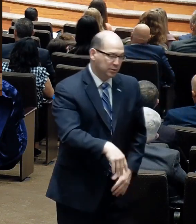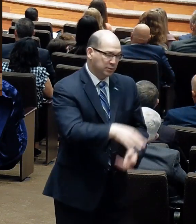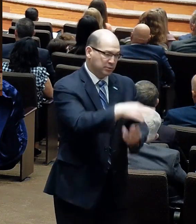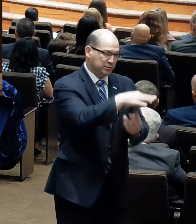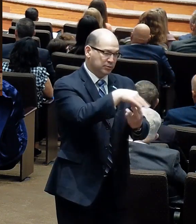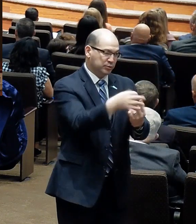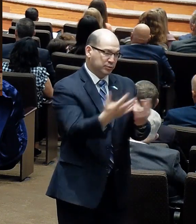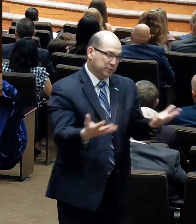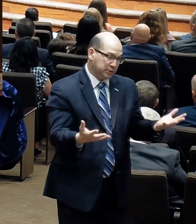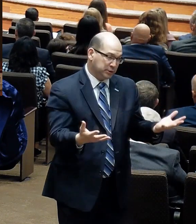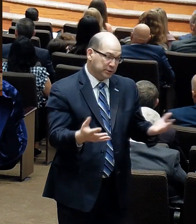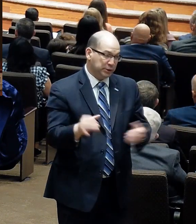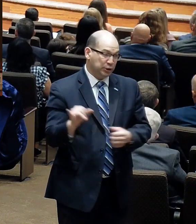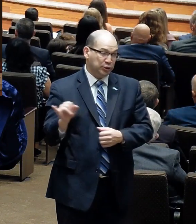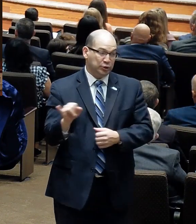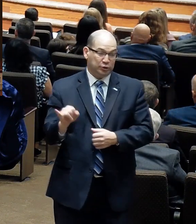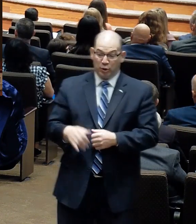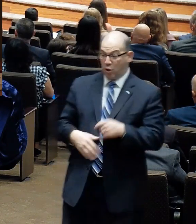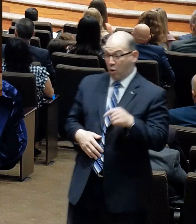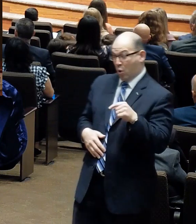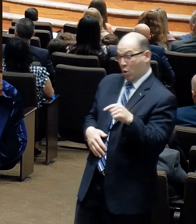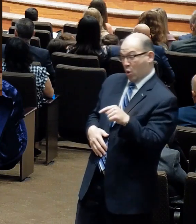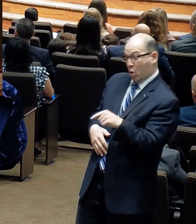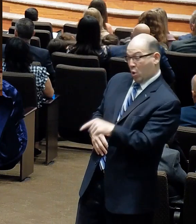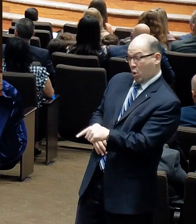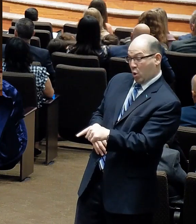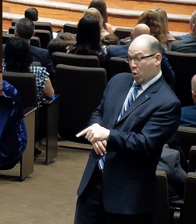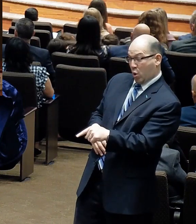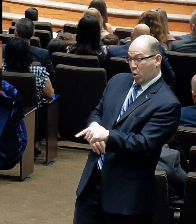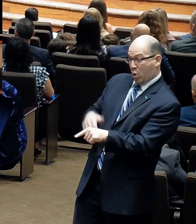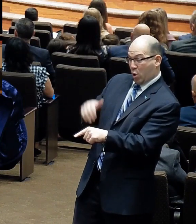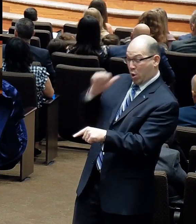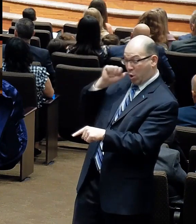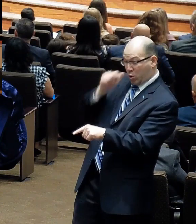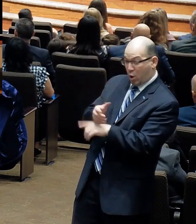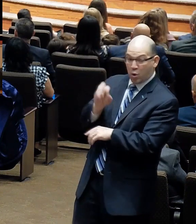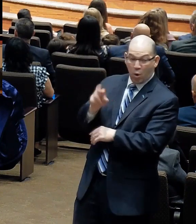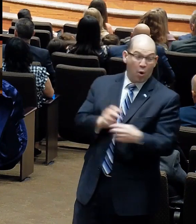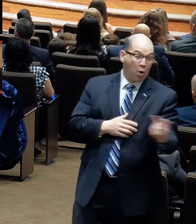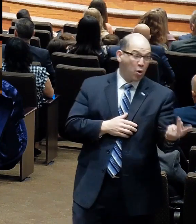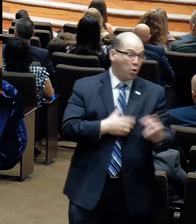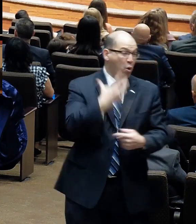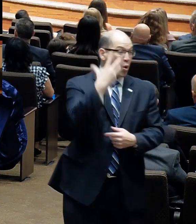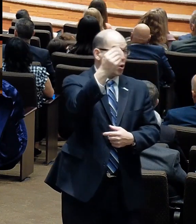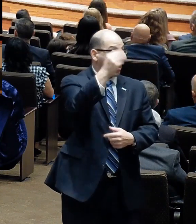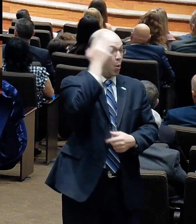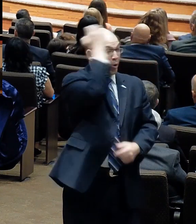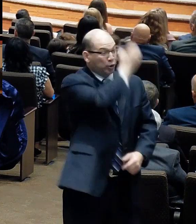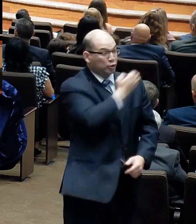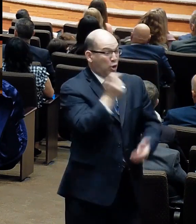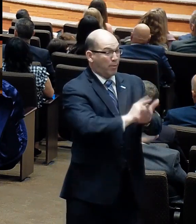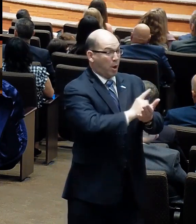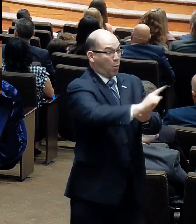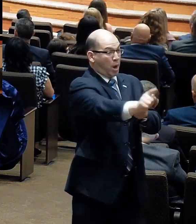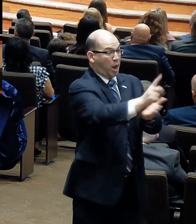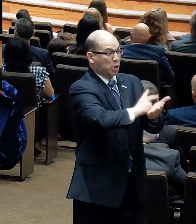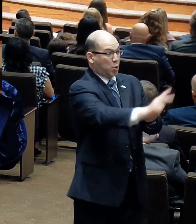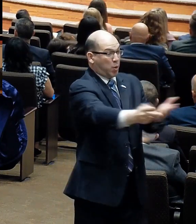insure Ashlyn to drive that minivan for a year, or you and I can go to Europe for a week or two. And, uh,